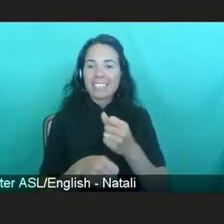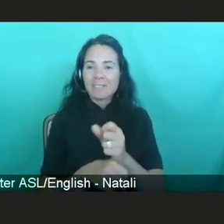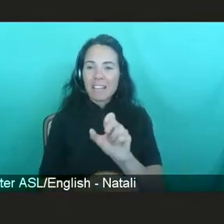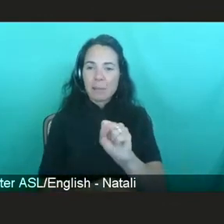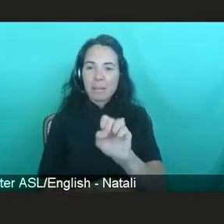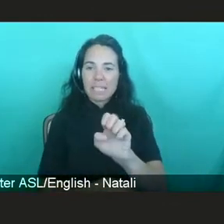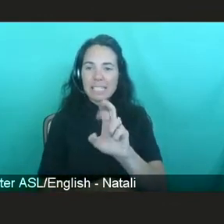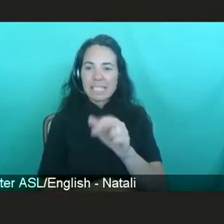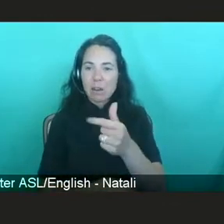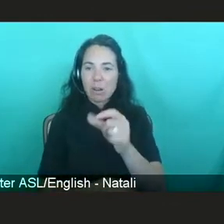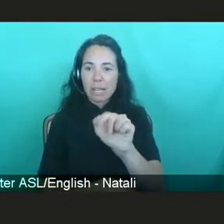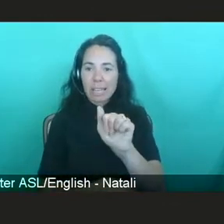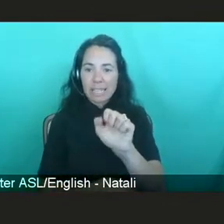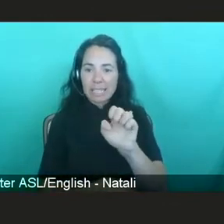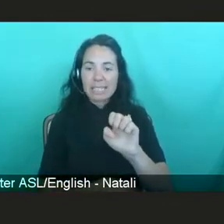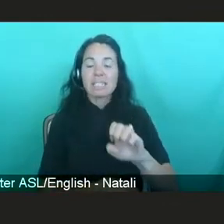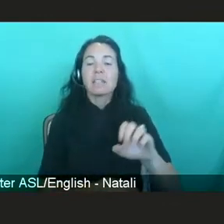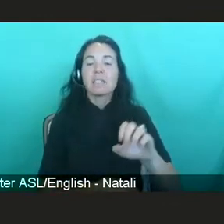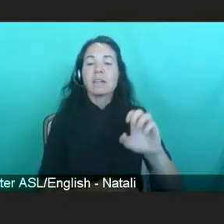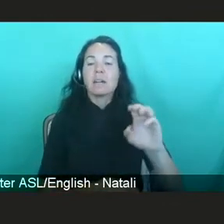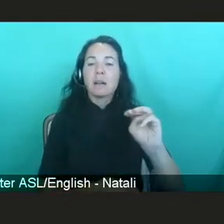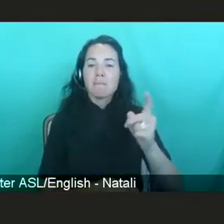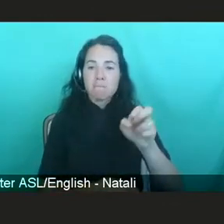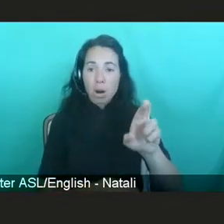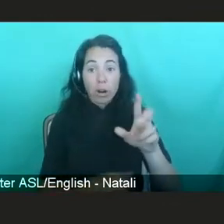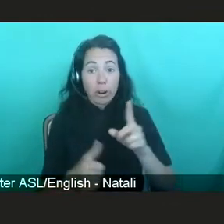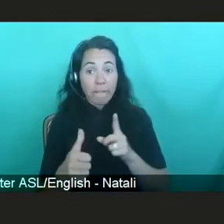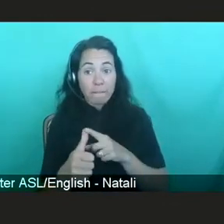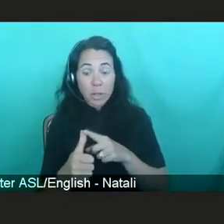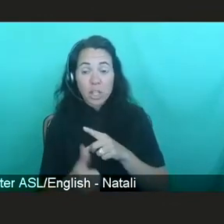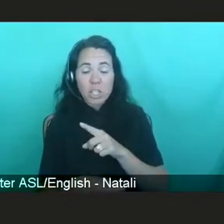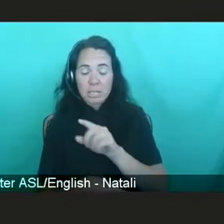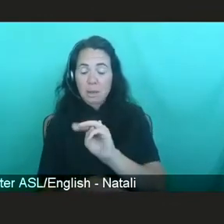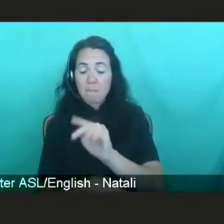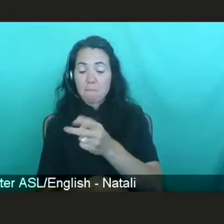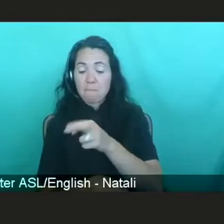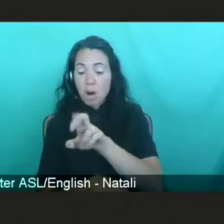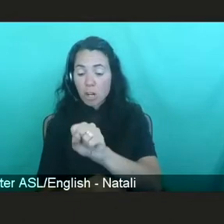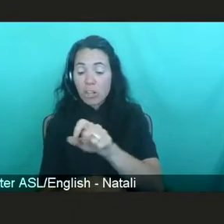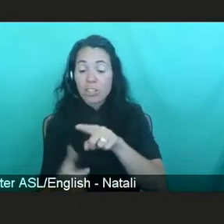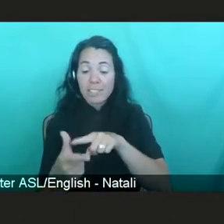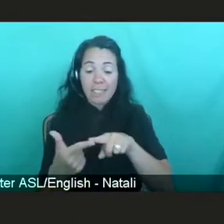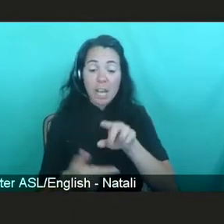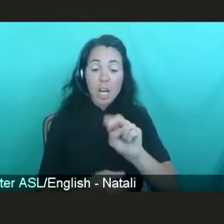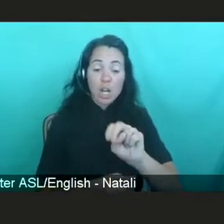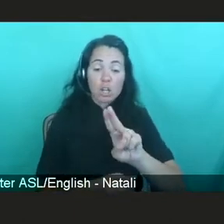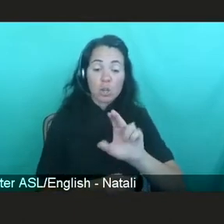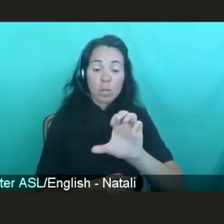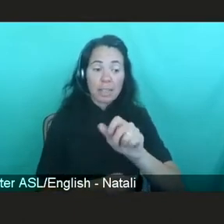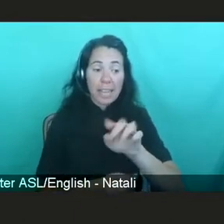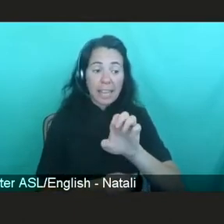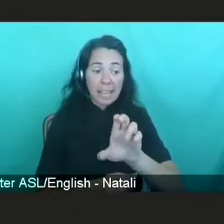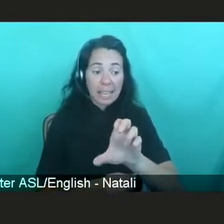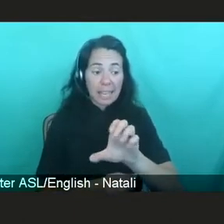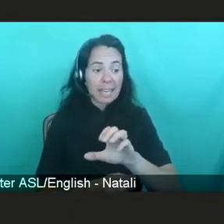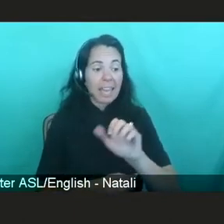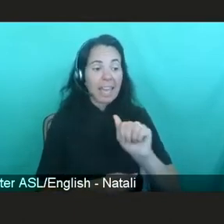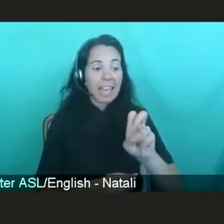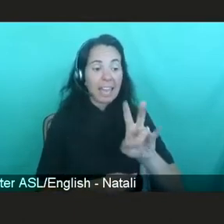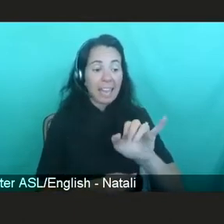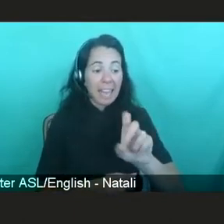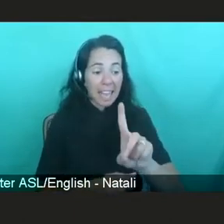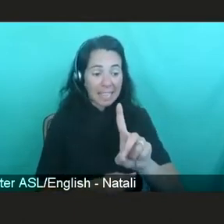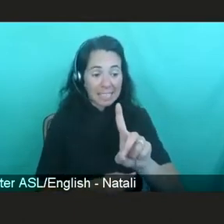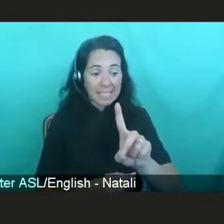just viral load culture and then we were able to develop nucleic acid testing and using PCR and RNA-PCR to